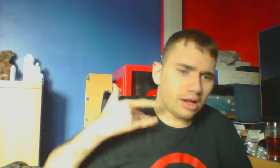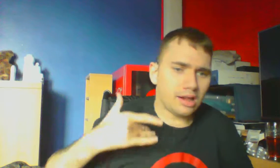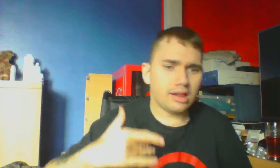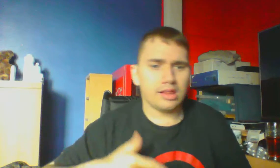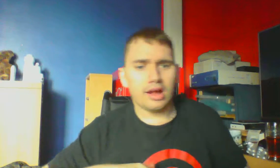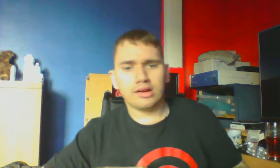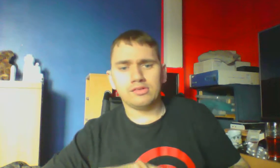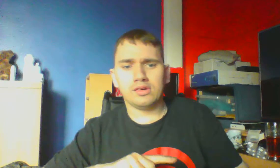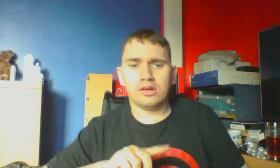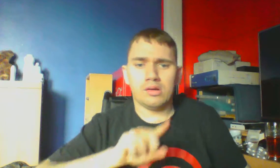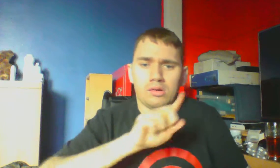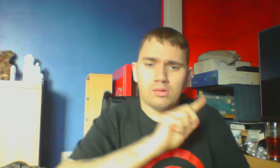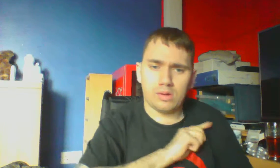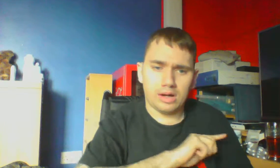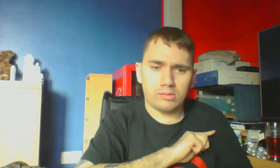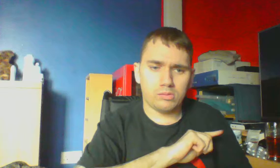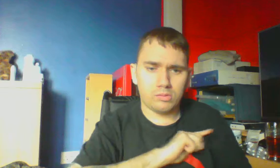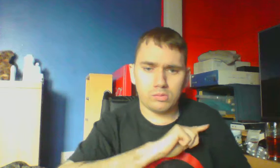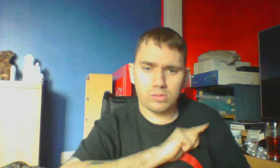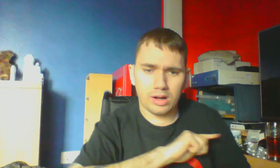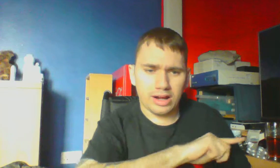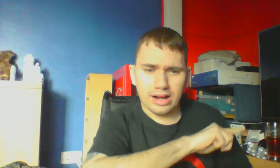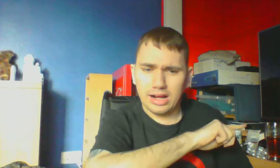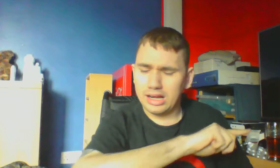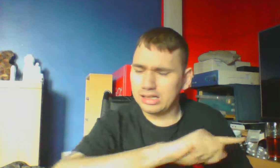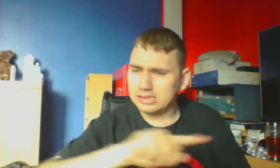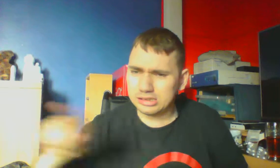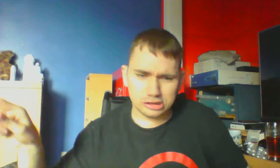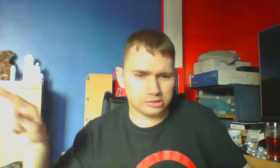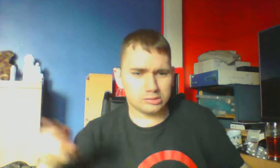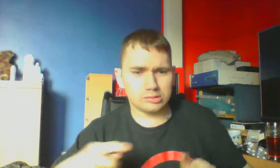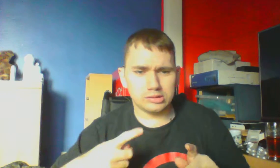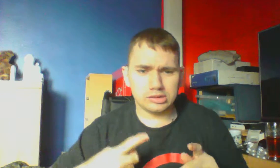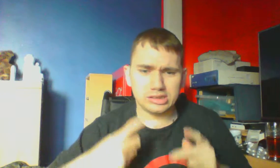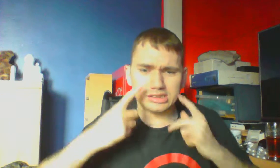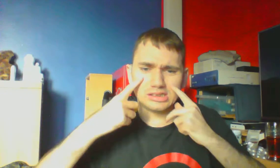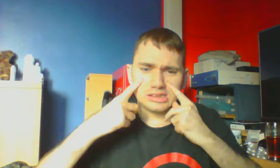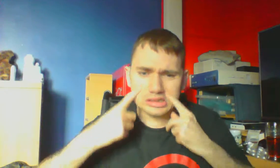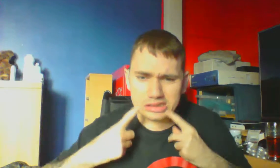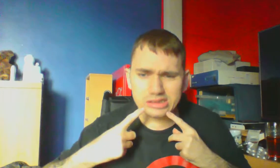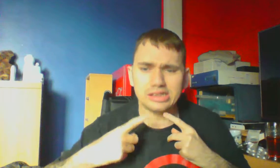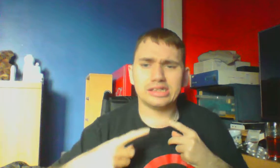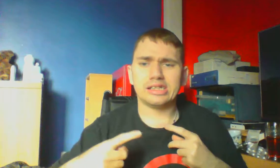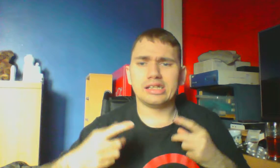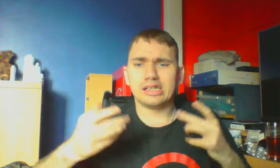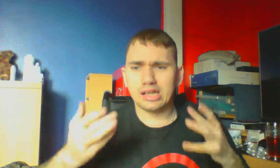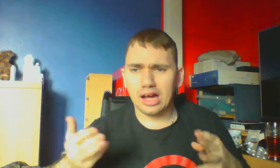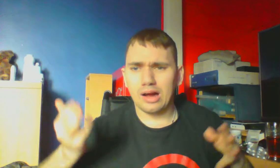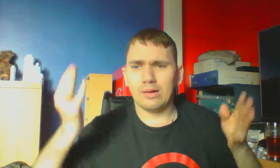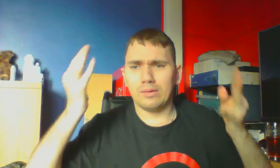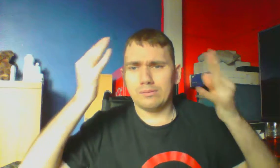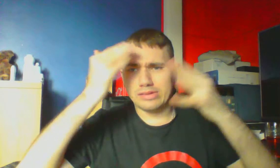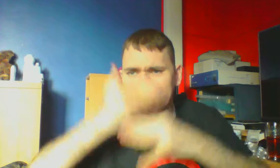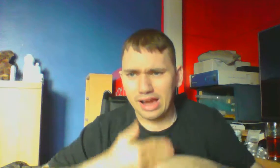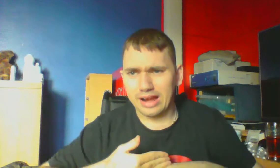listen in my life and my beauty She is so lucky,